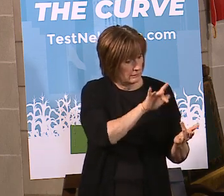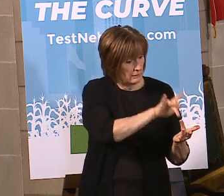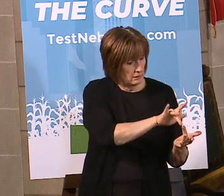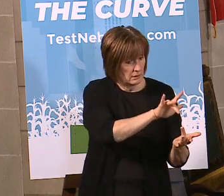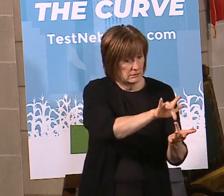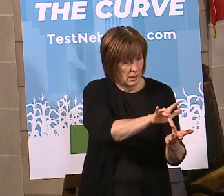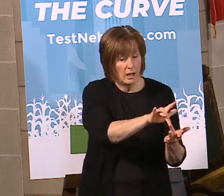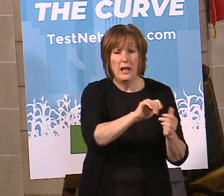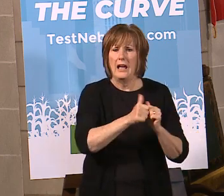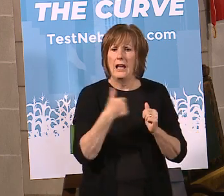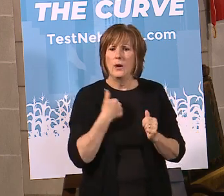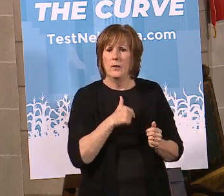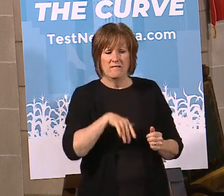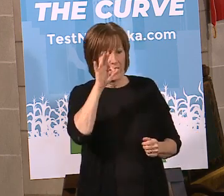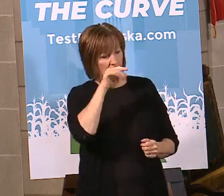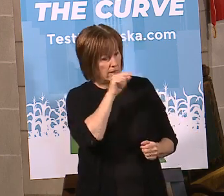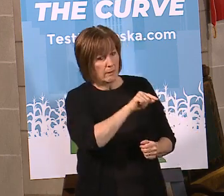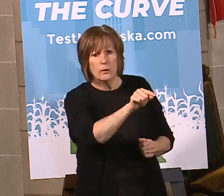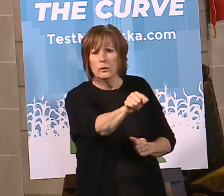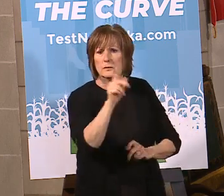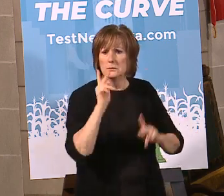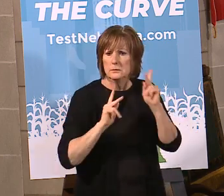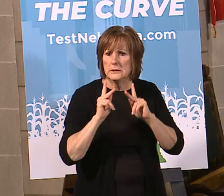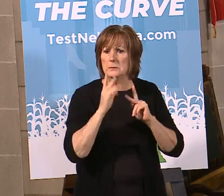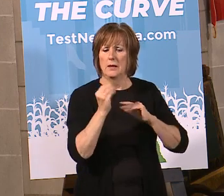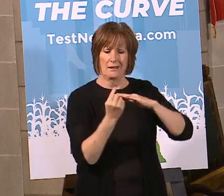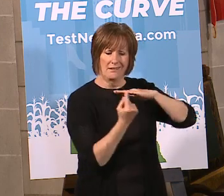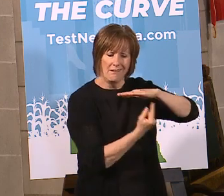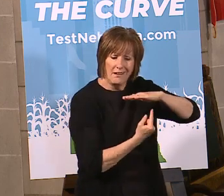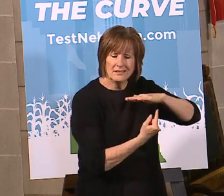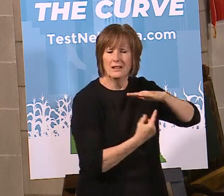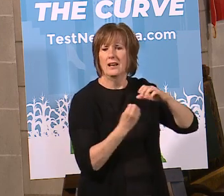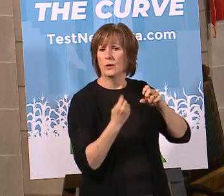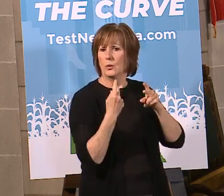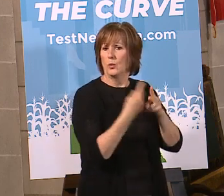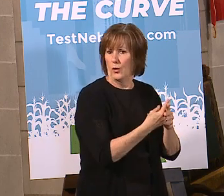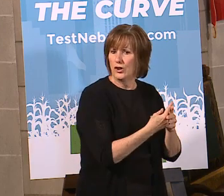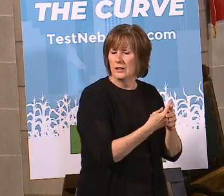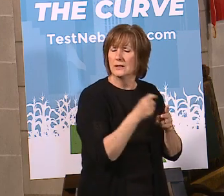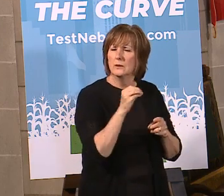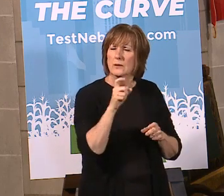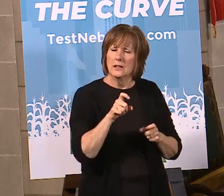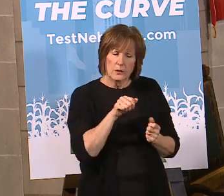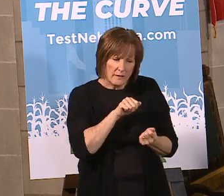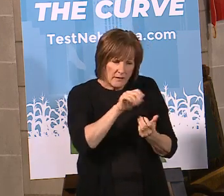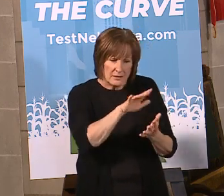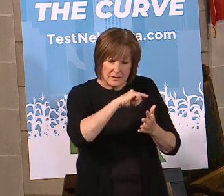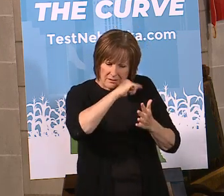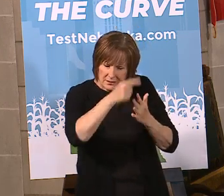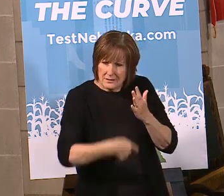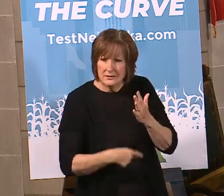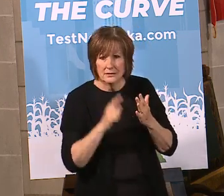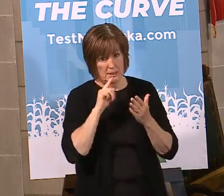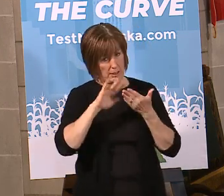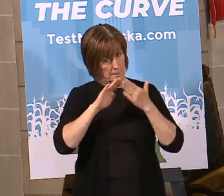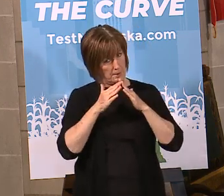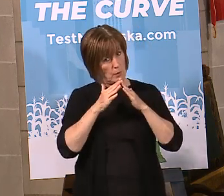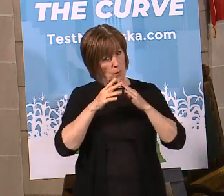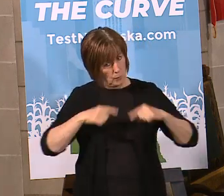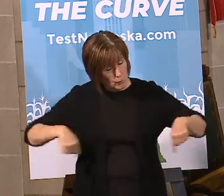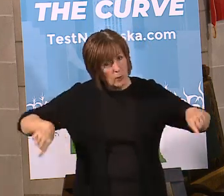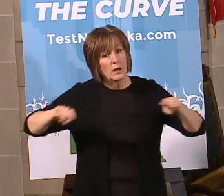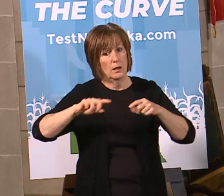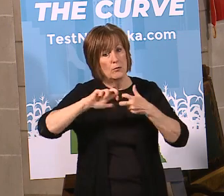isolation and quarantine as well. So there's a number of things that we have to focus on to be able to address this issue. It's a community issue. It's not just